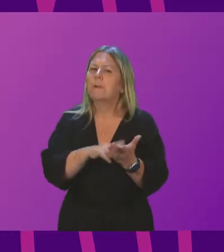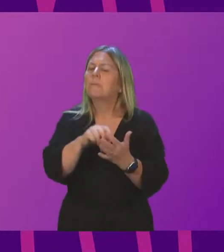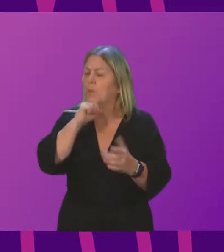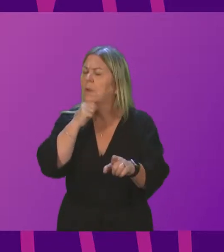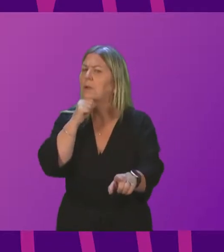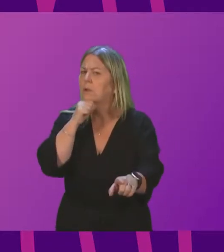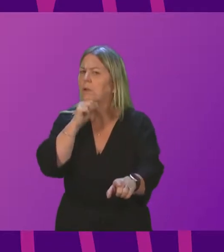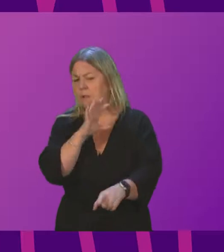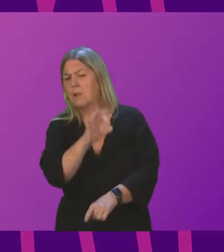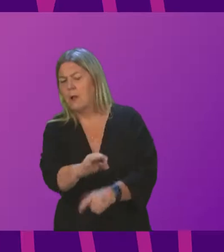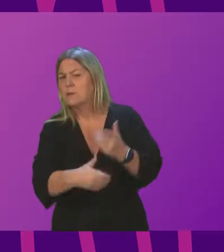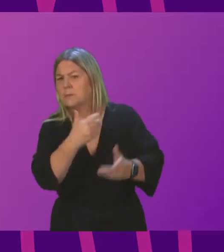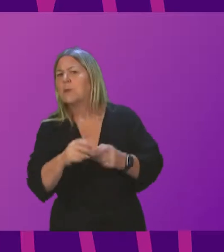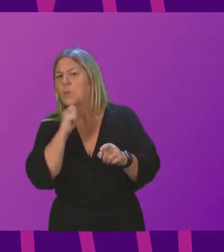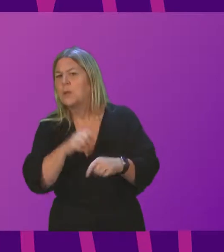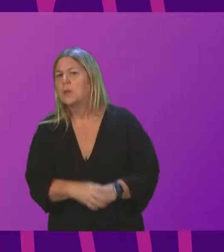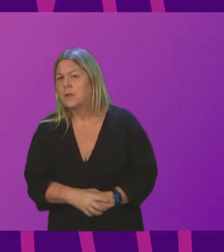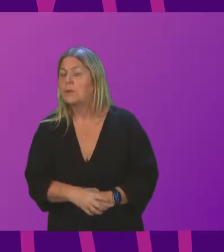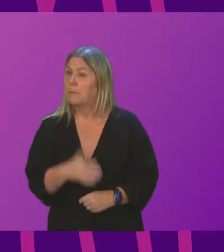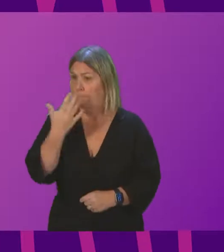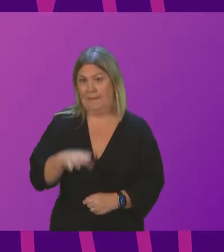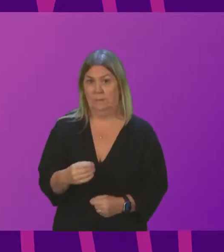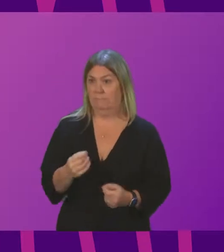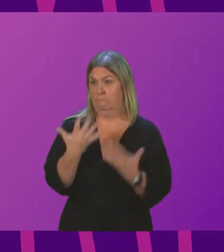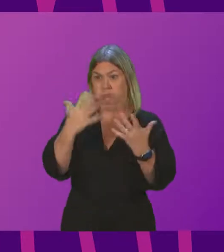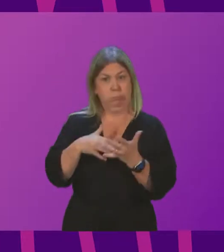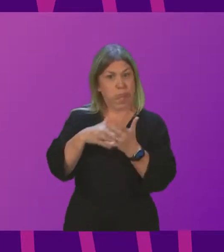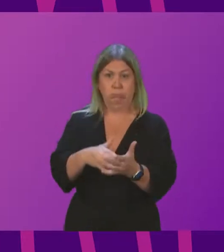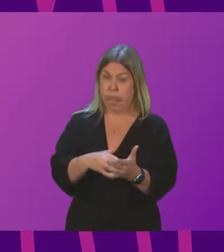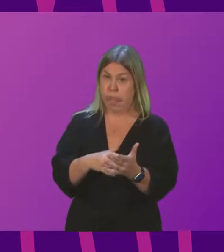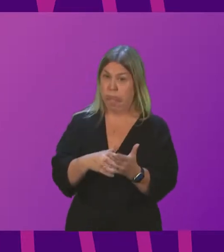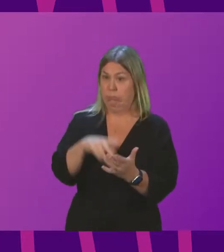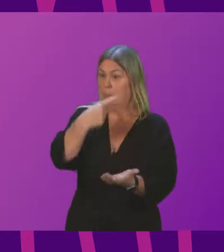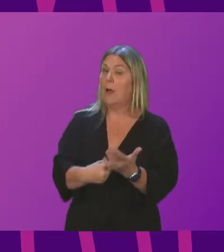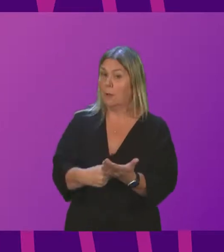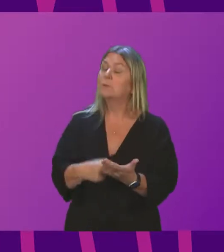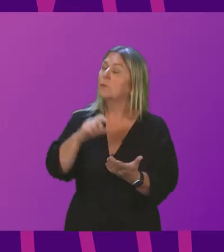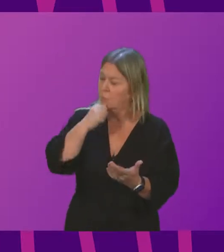tens of millions of pounds of Covid funding, and they get, as I say, every penny they are entitled to.